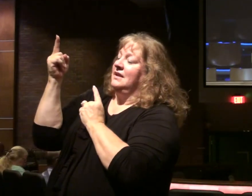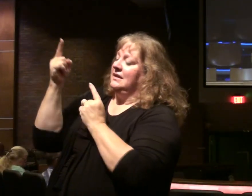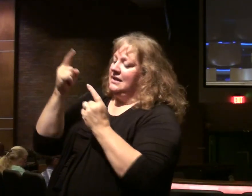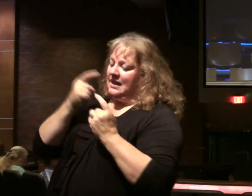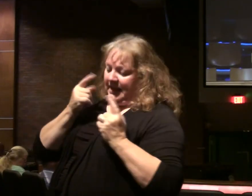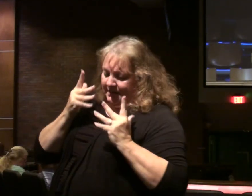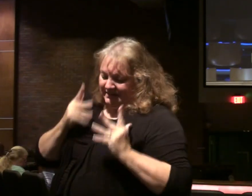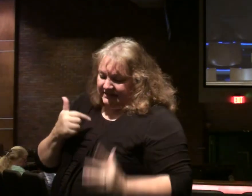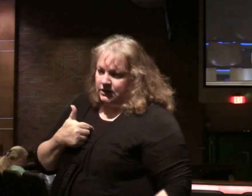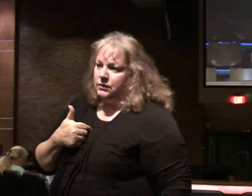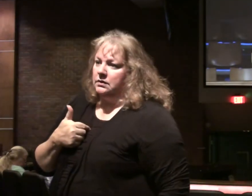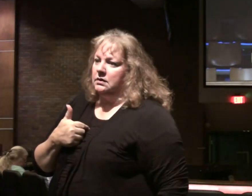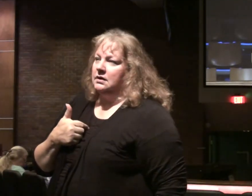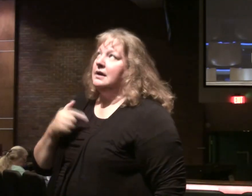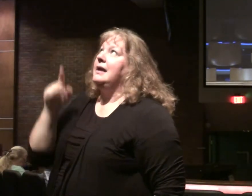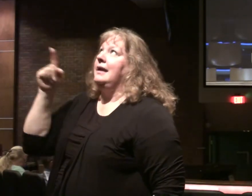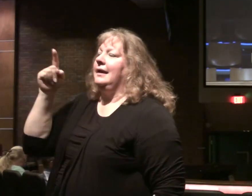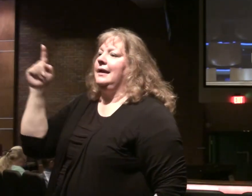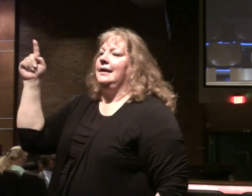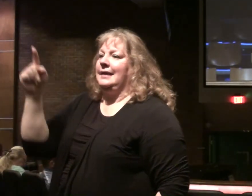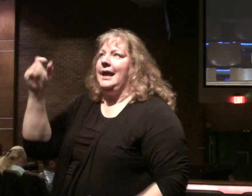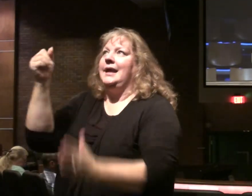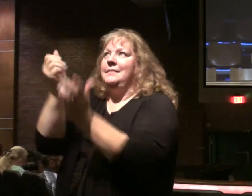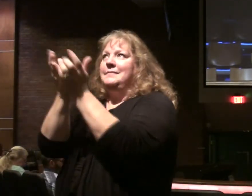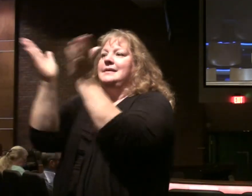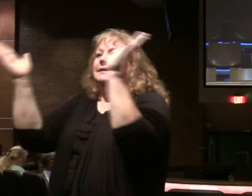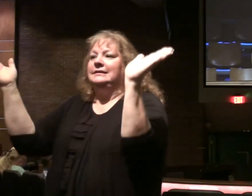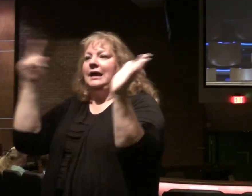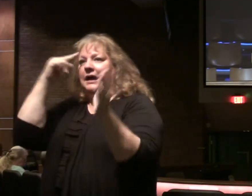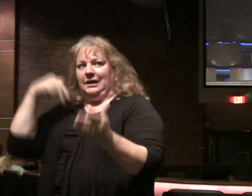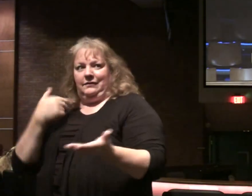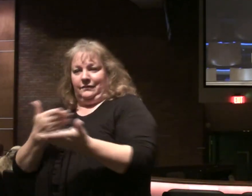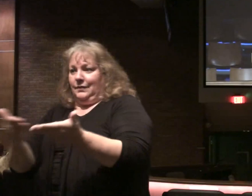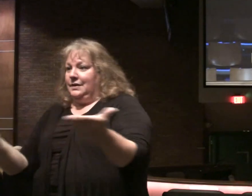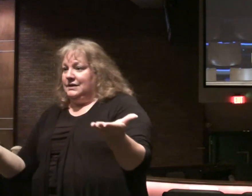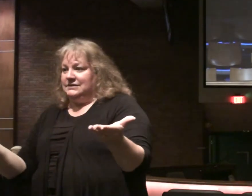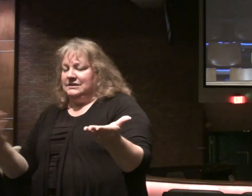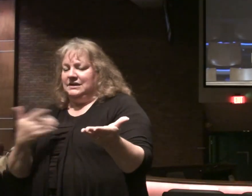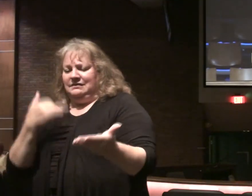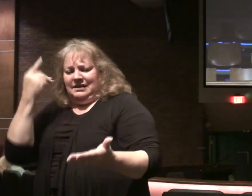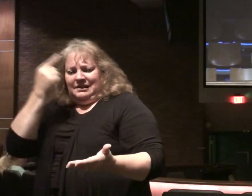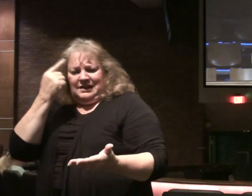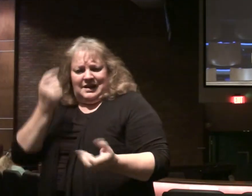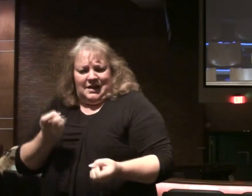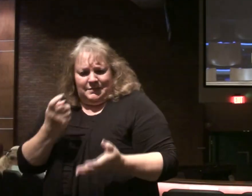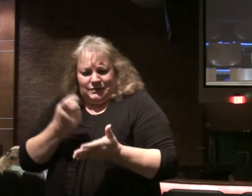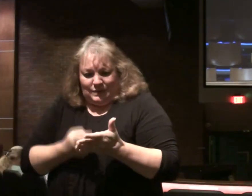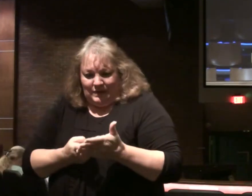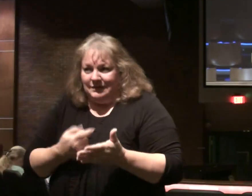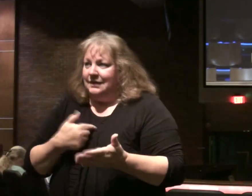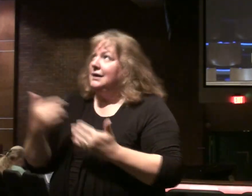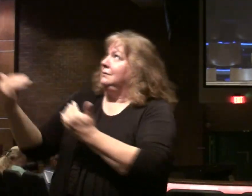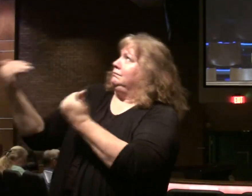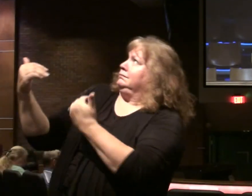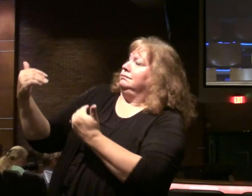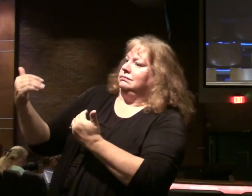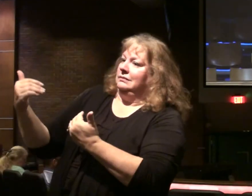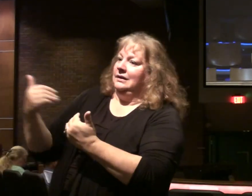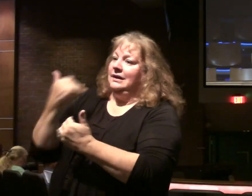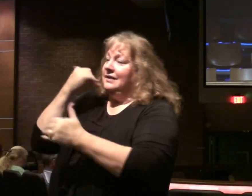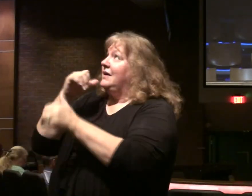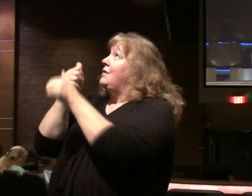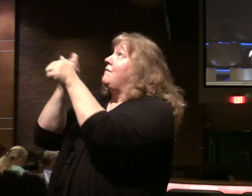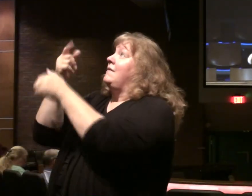sinners, Christ died for us. If we don't count the cost, we will be destroyed. If we don't follow Christ,